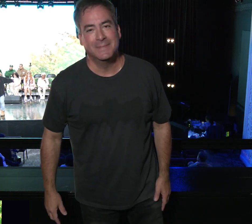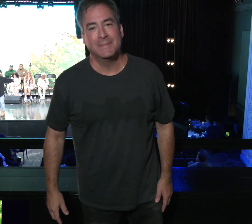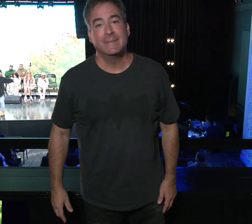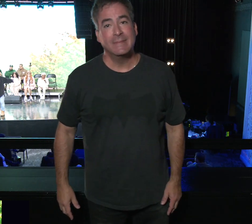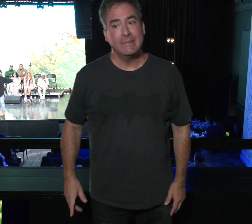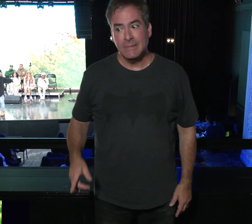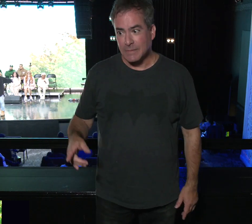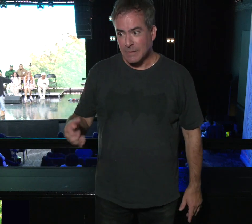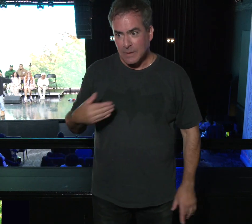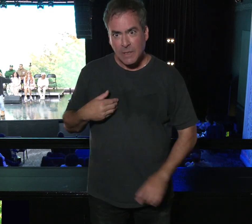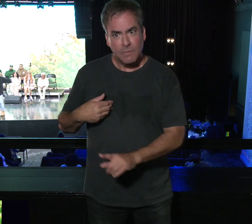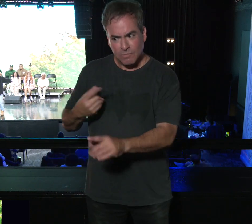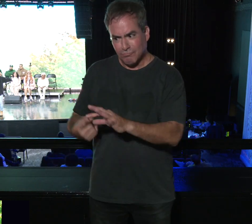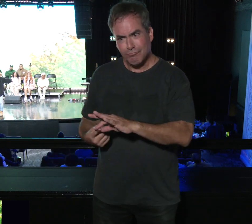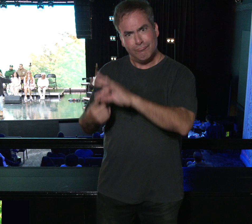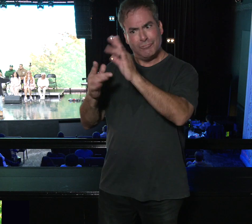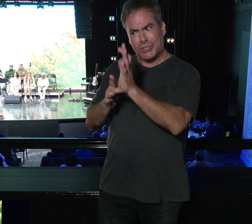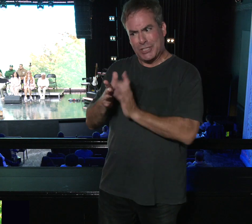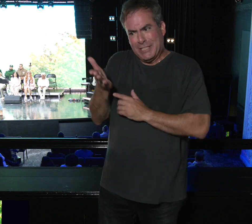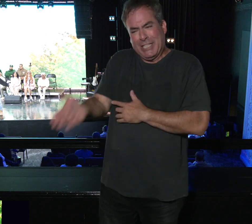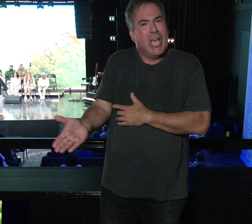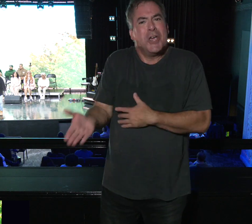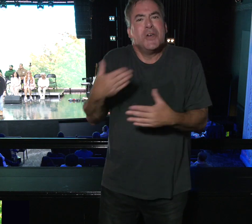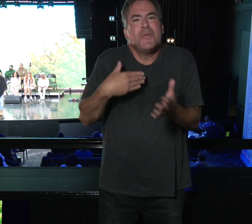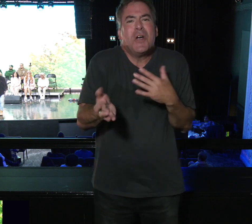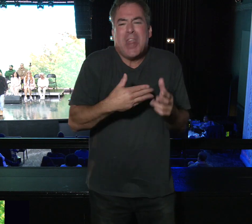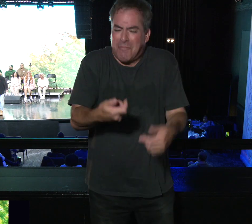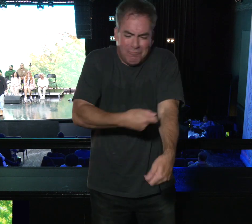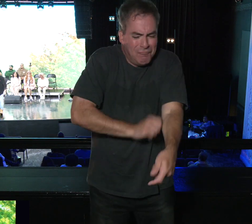They got the squad. They're ready for whatever.